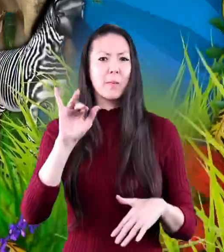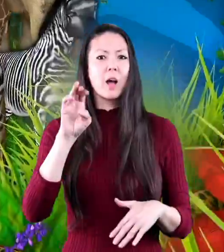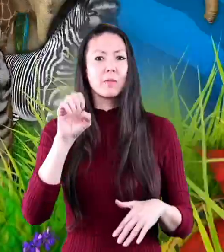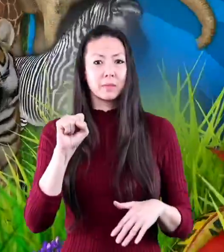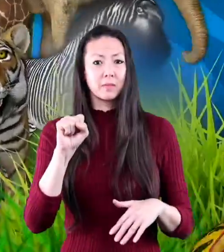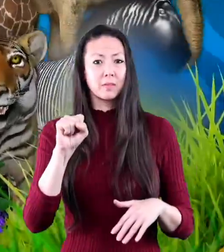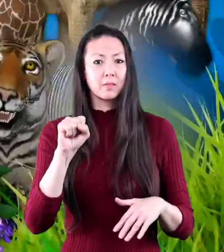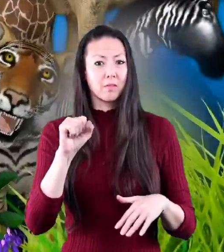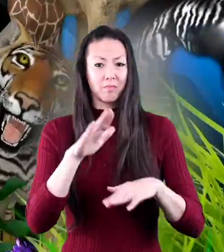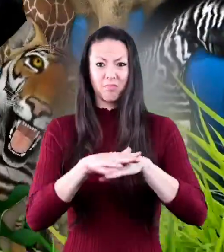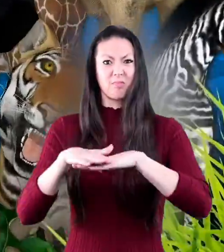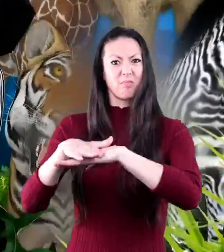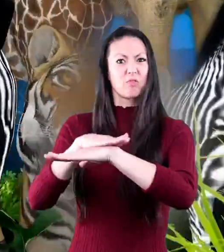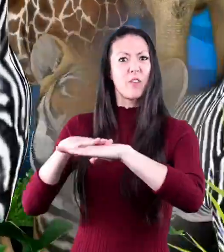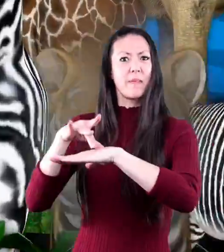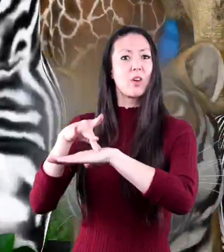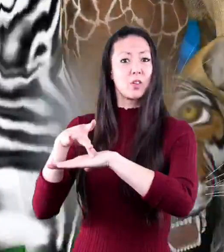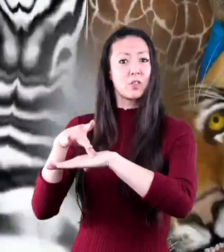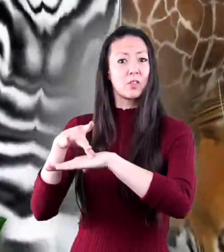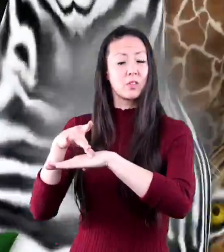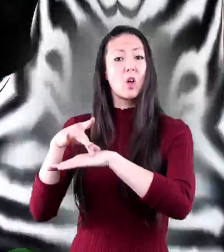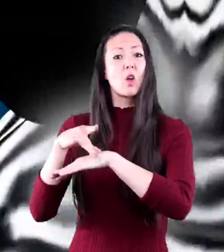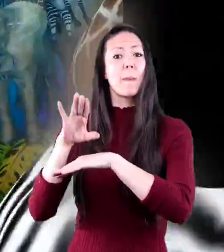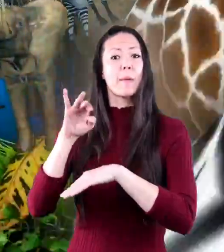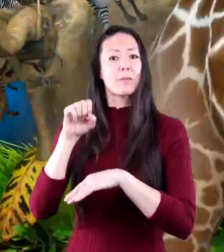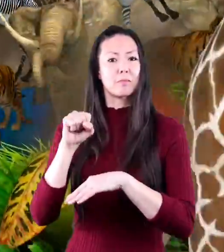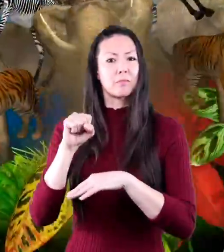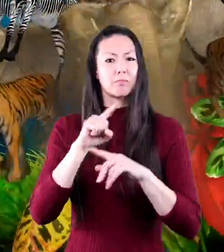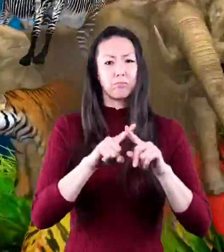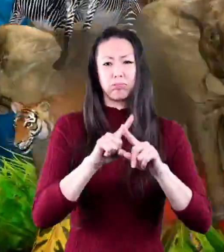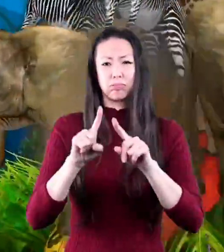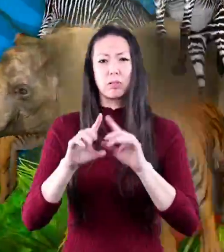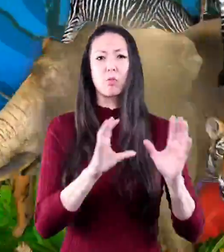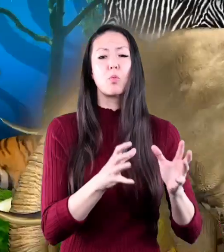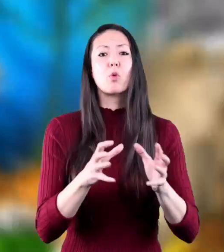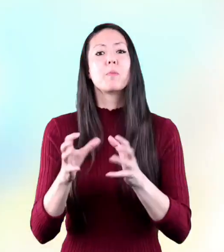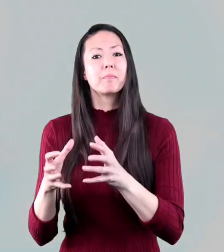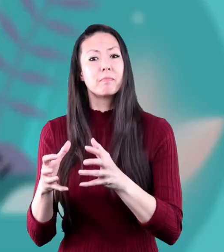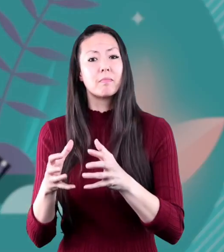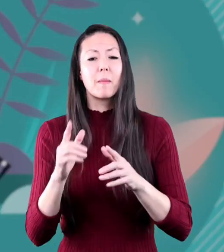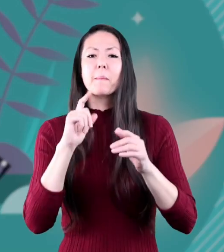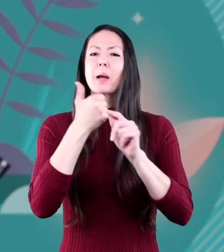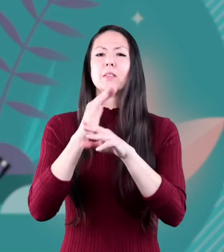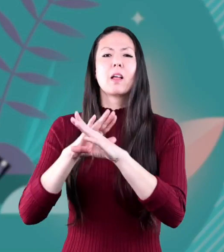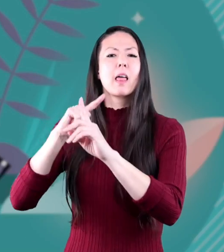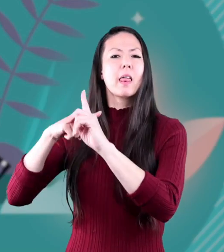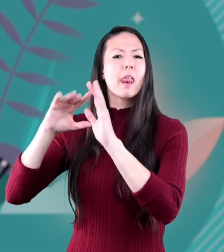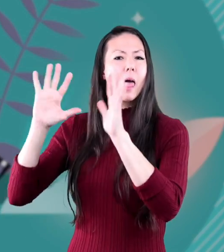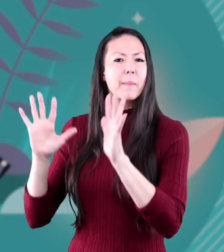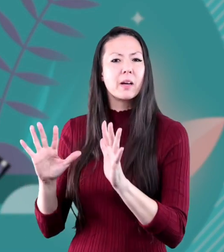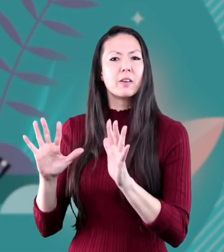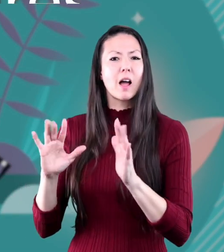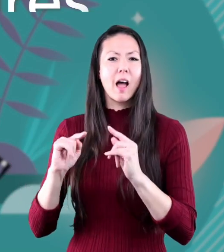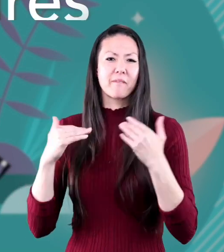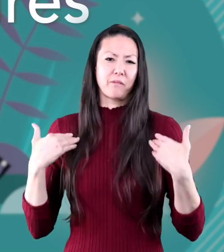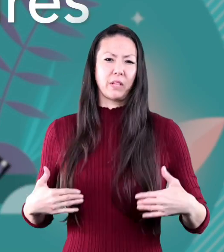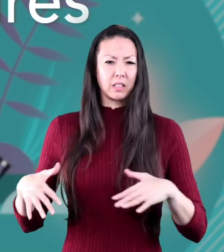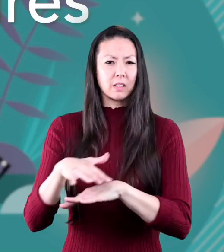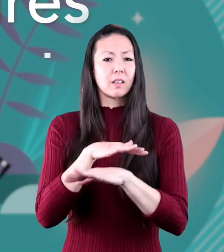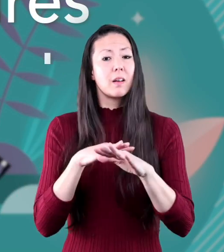biomes that cover the earth's surface earth biomes are made up of groups based on their climate physical features and the